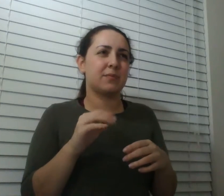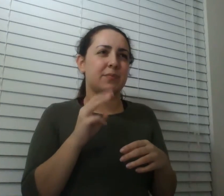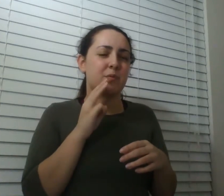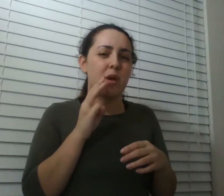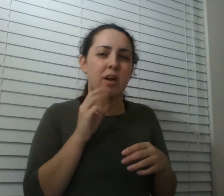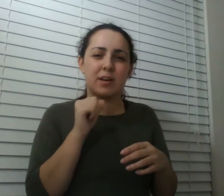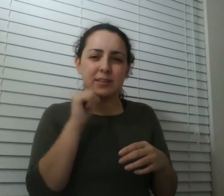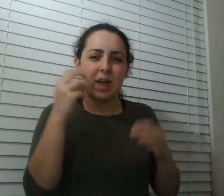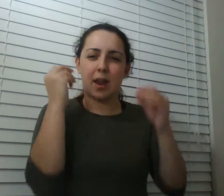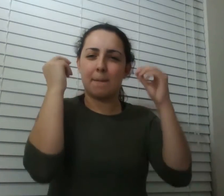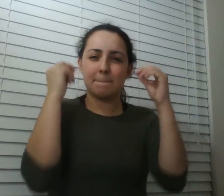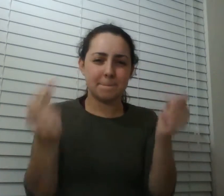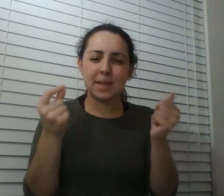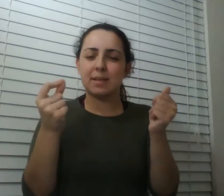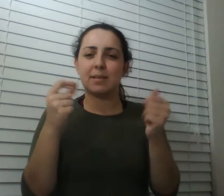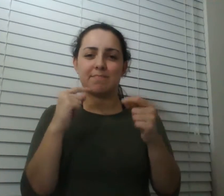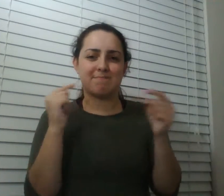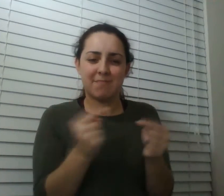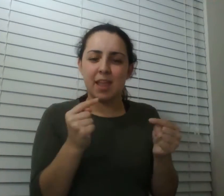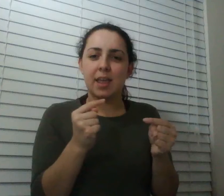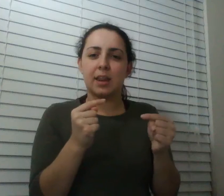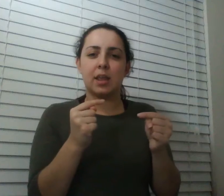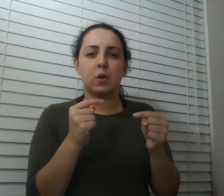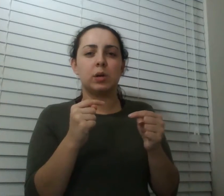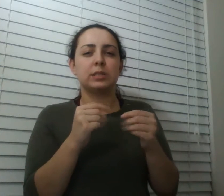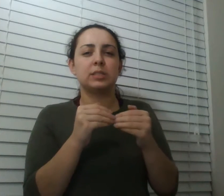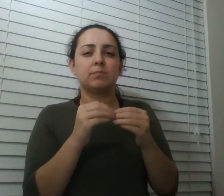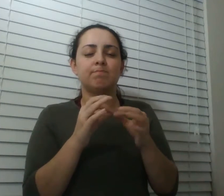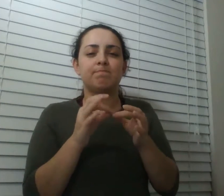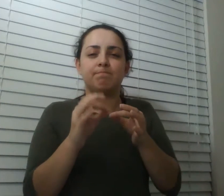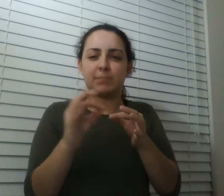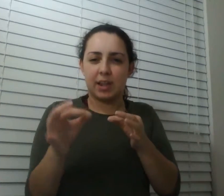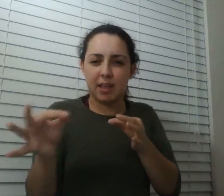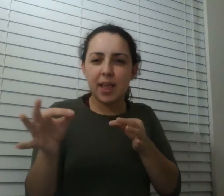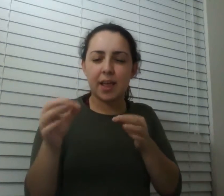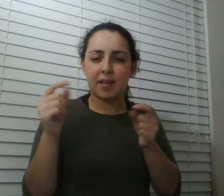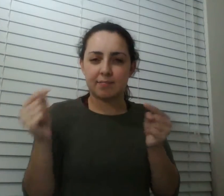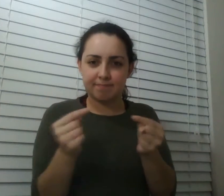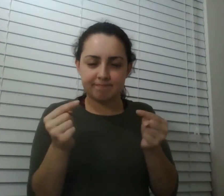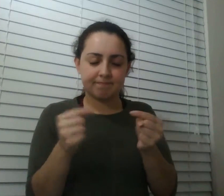delayed thing and so then i thought oh okay but after about a minute